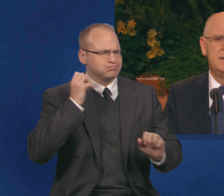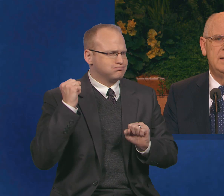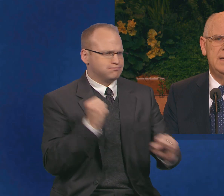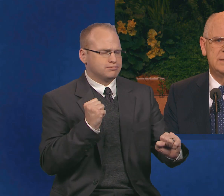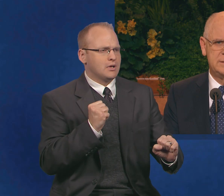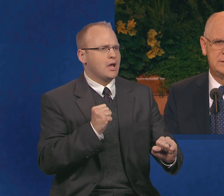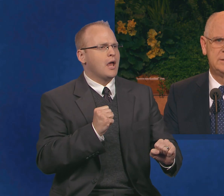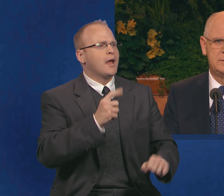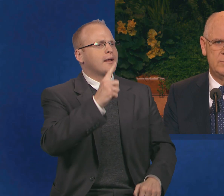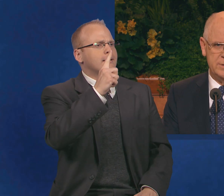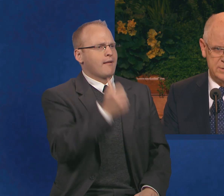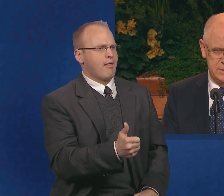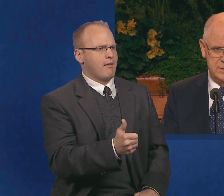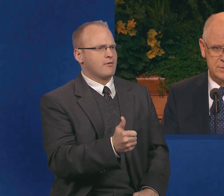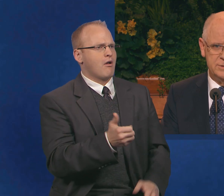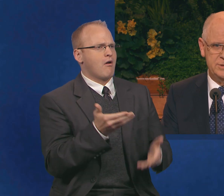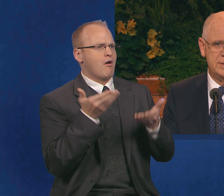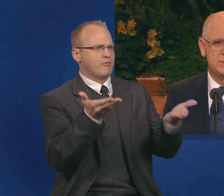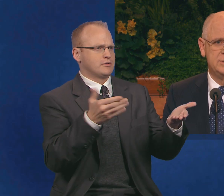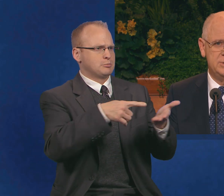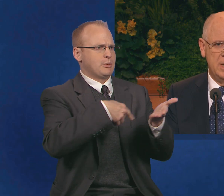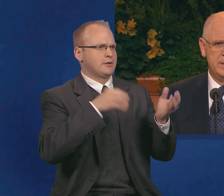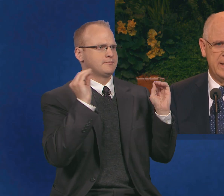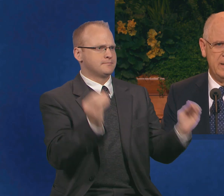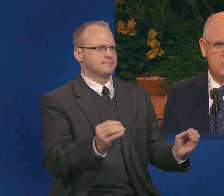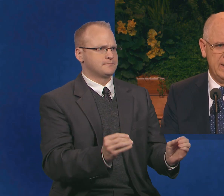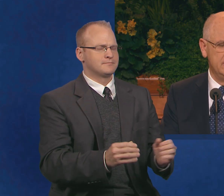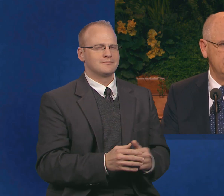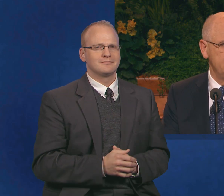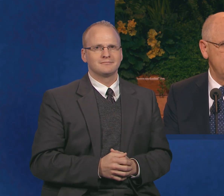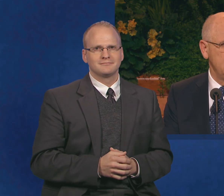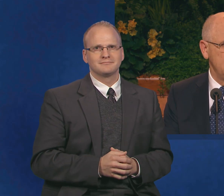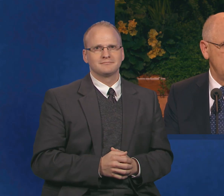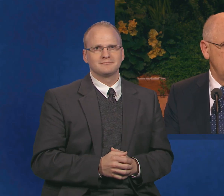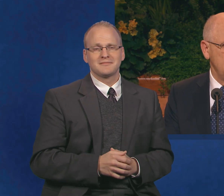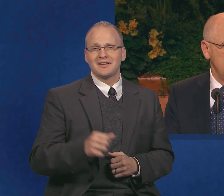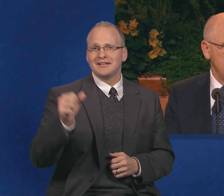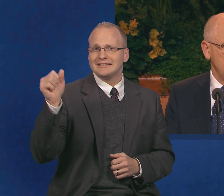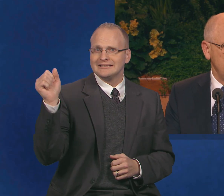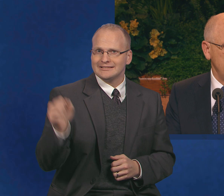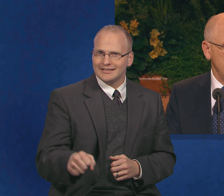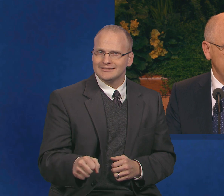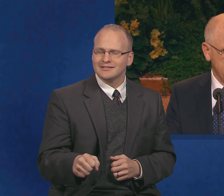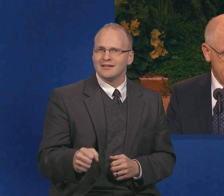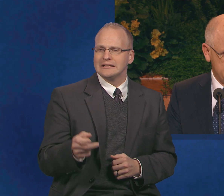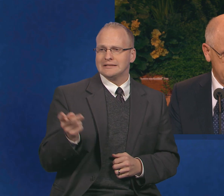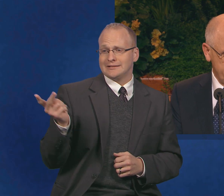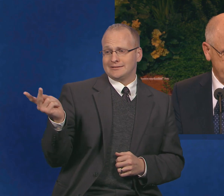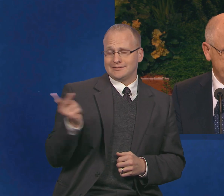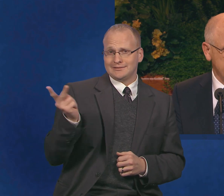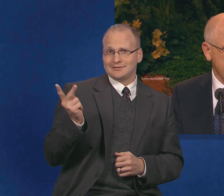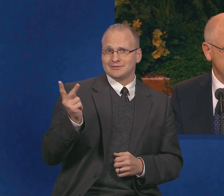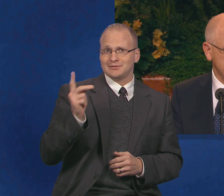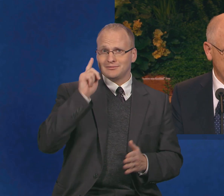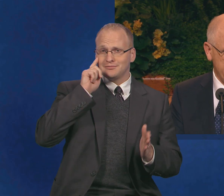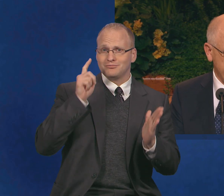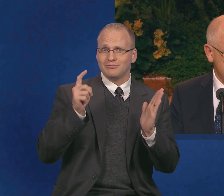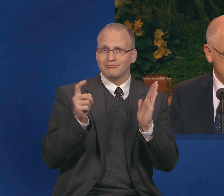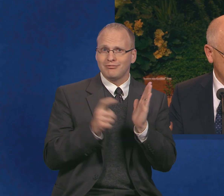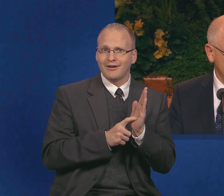Yes, brothers and sisters, just as John and Ida Whetton realized that summer decades ago,